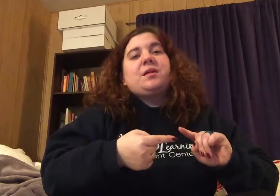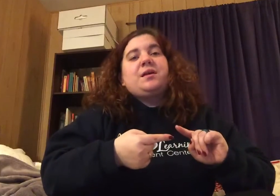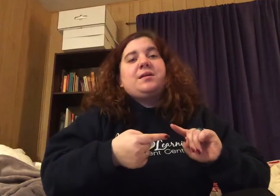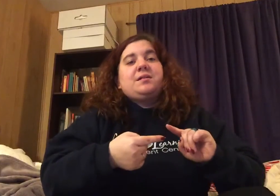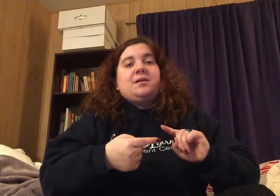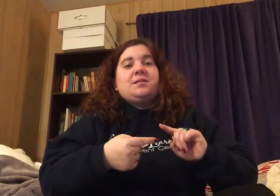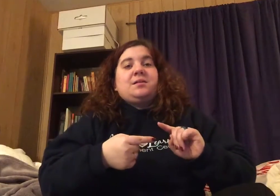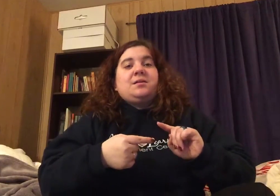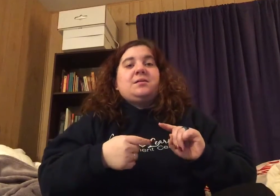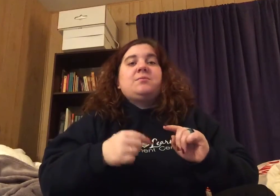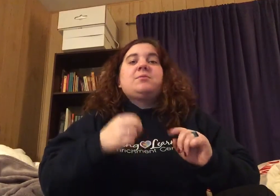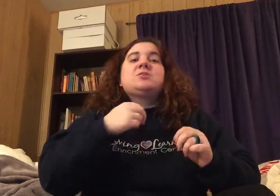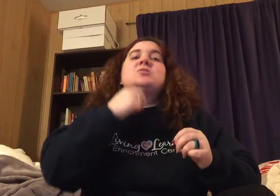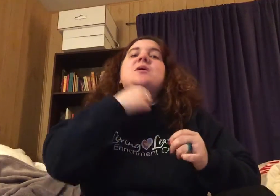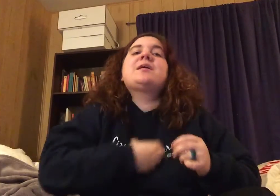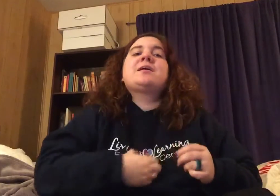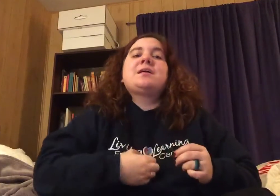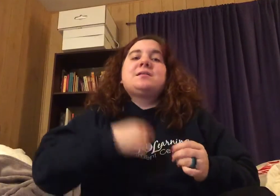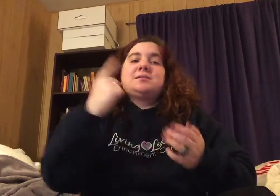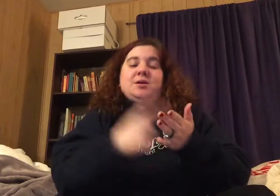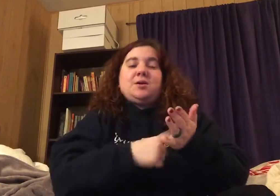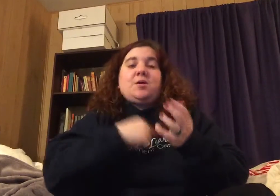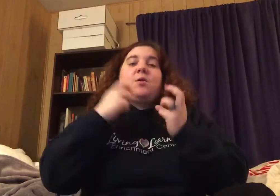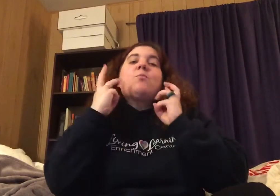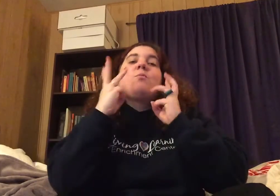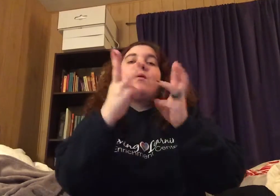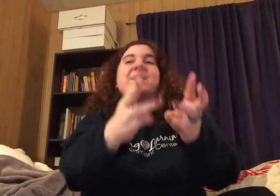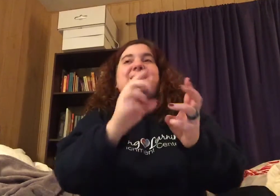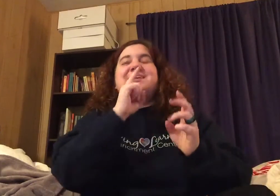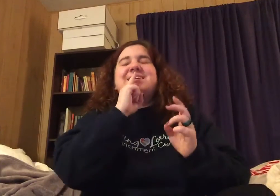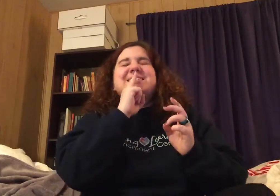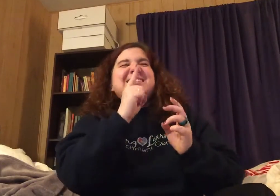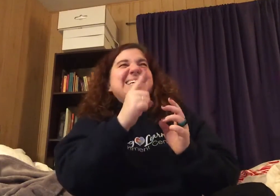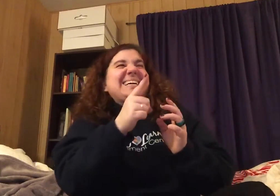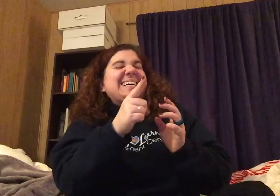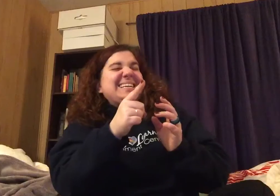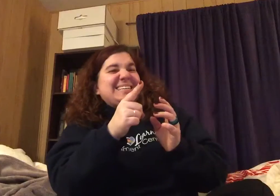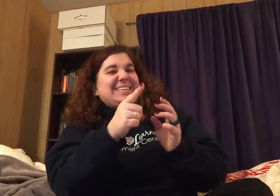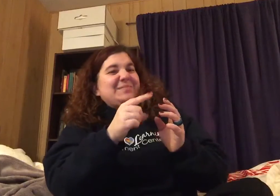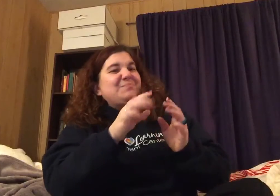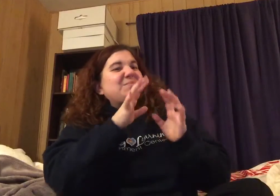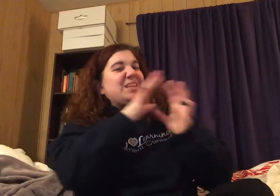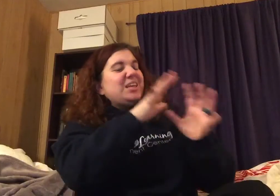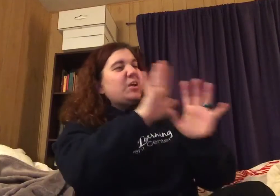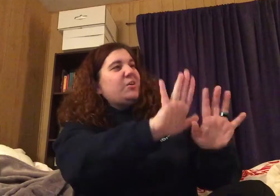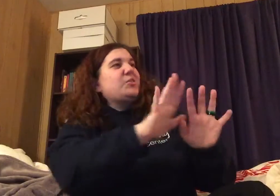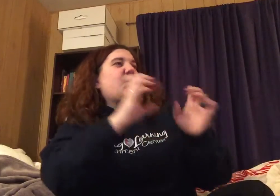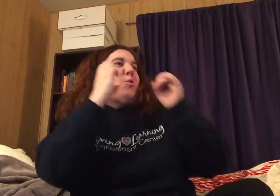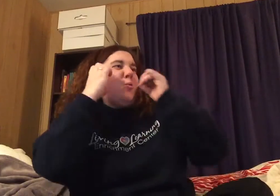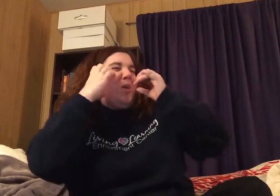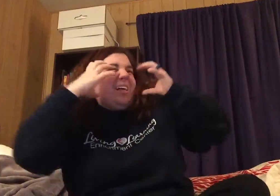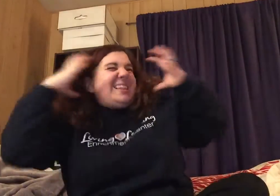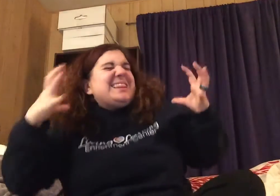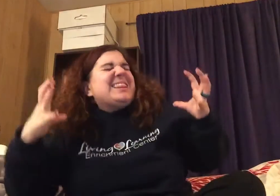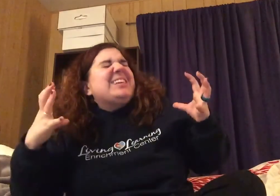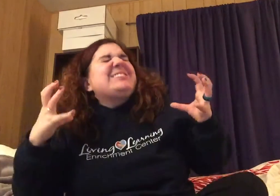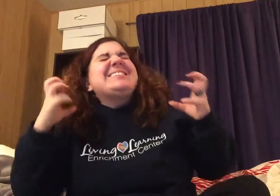I wish I had some way to say You're going through